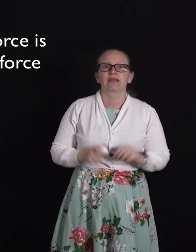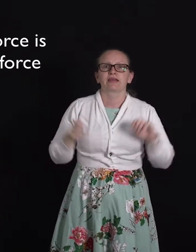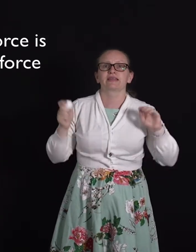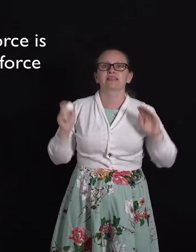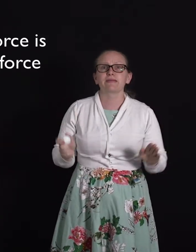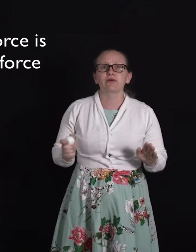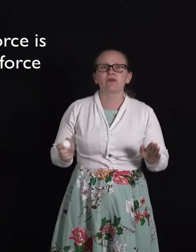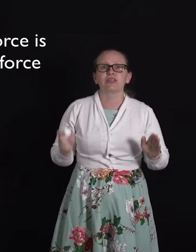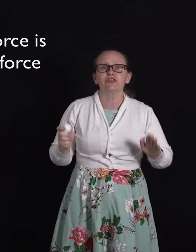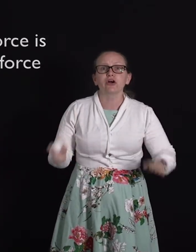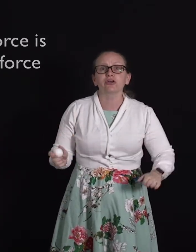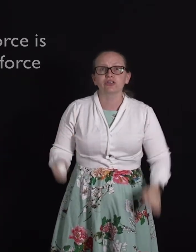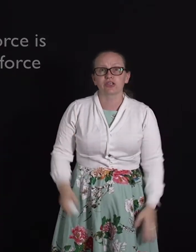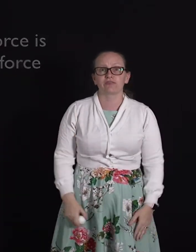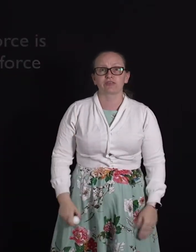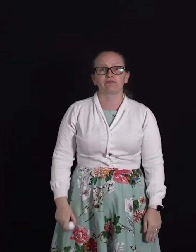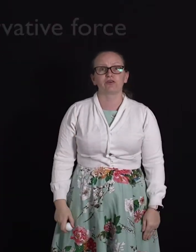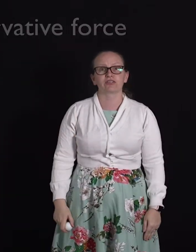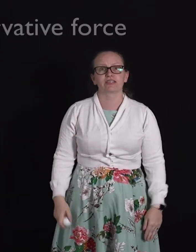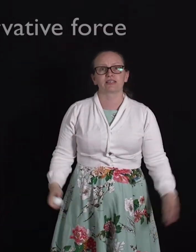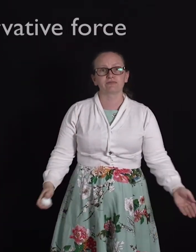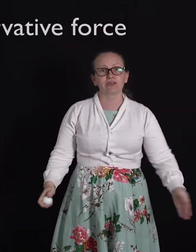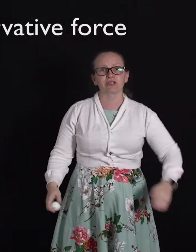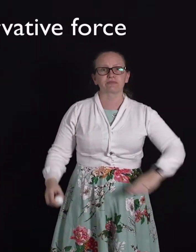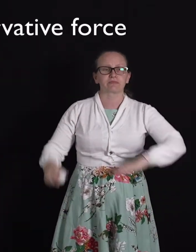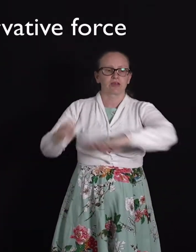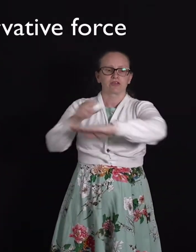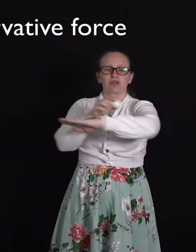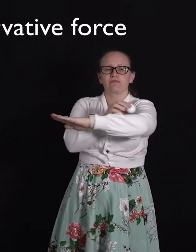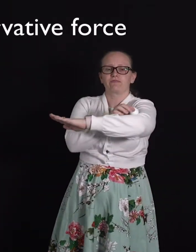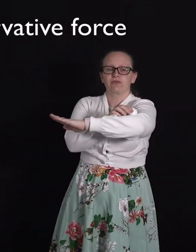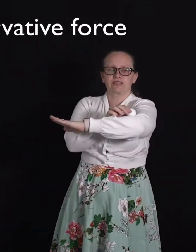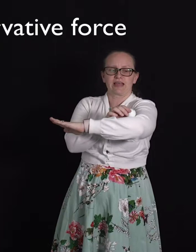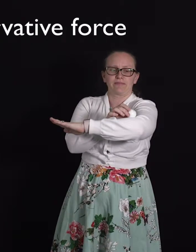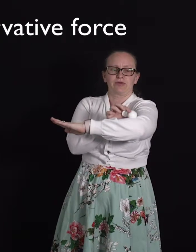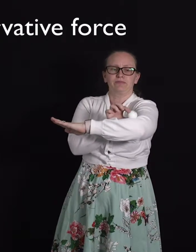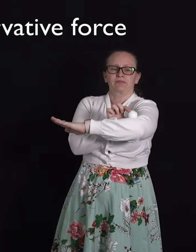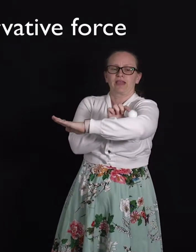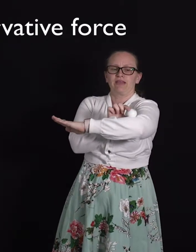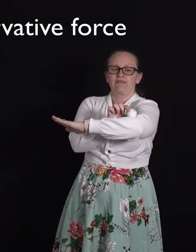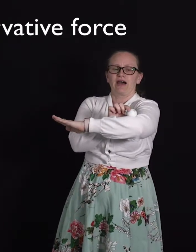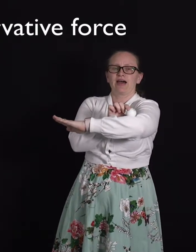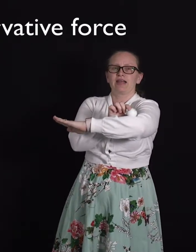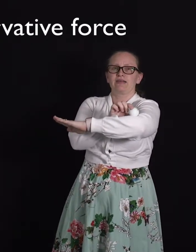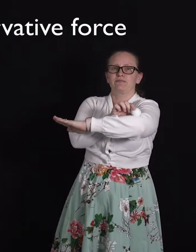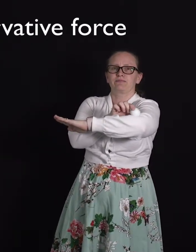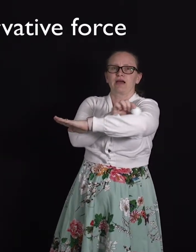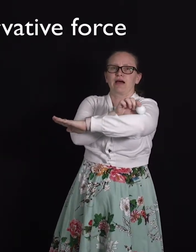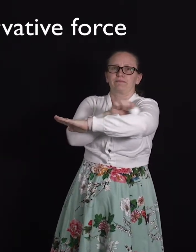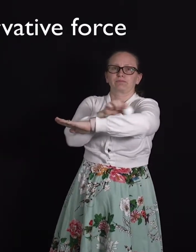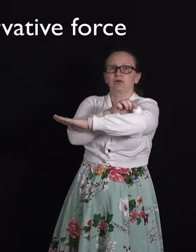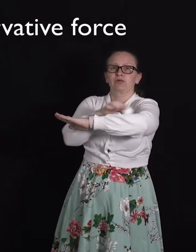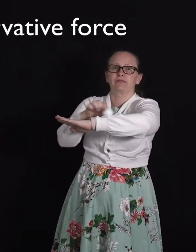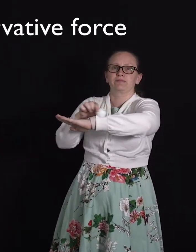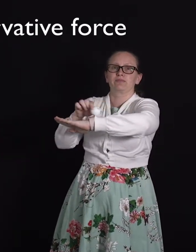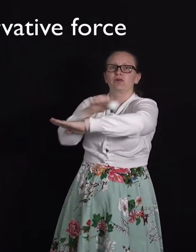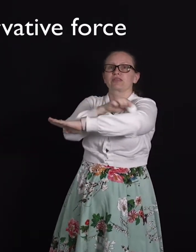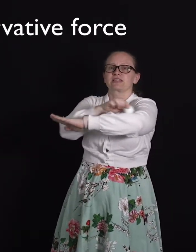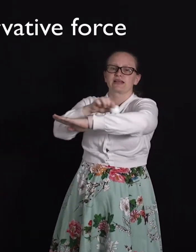An example of a non-conservative force is friction so for example if I pull a ball slide